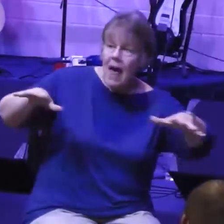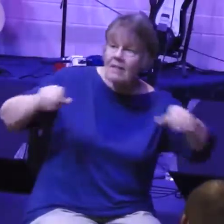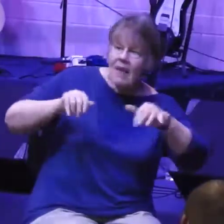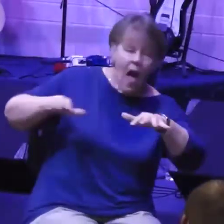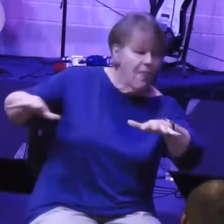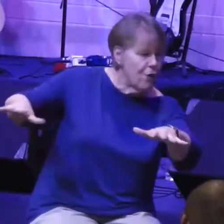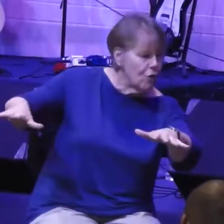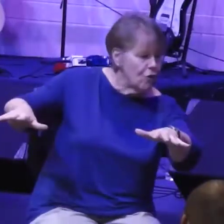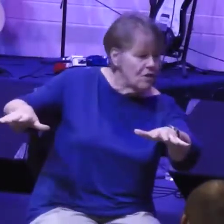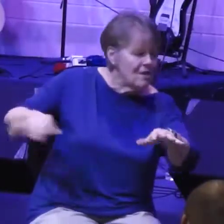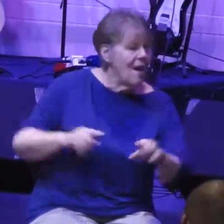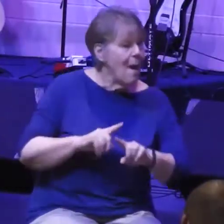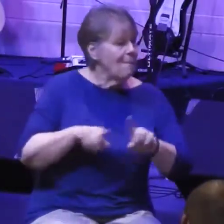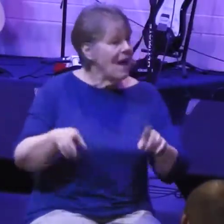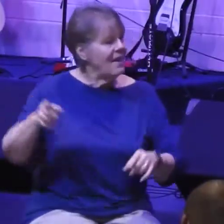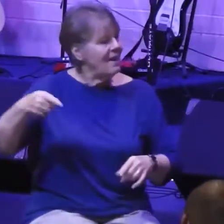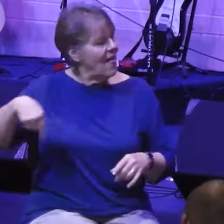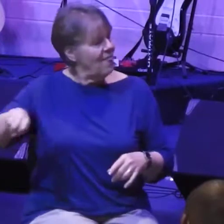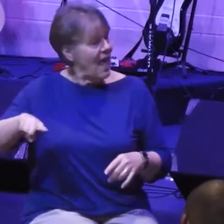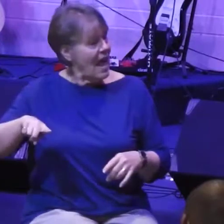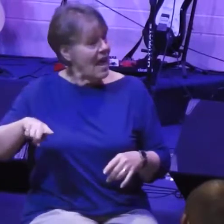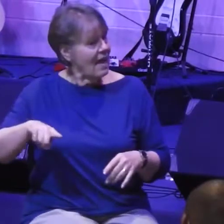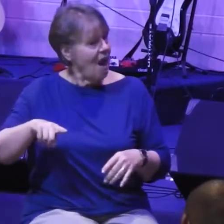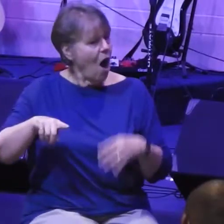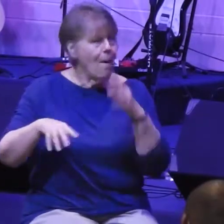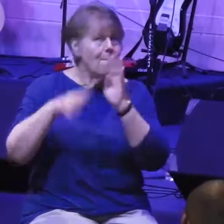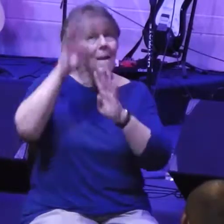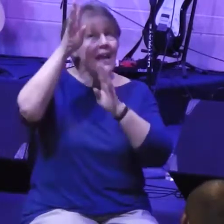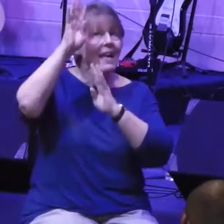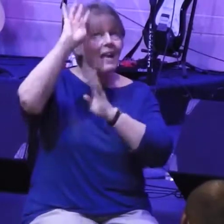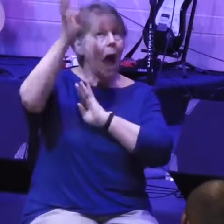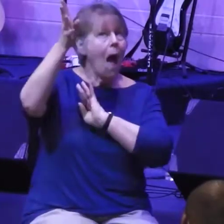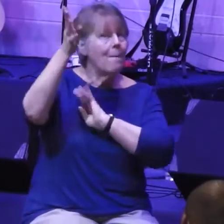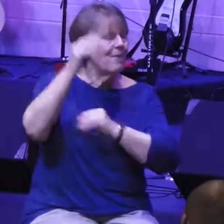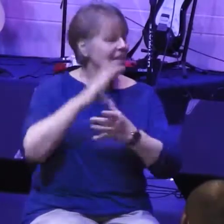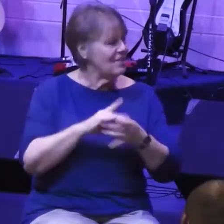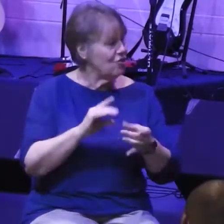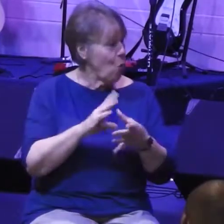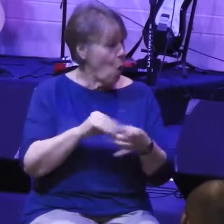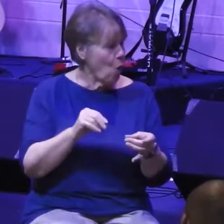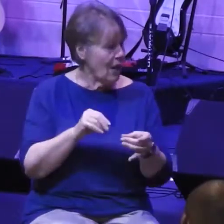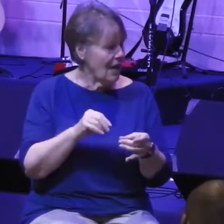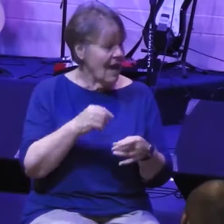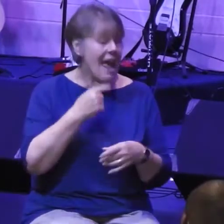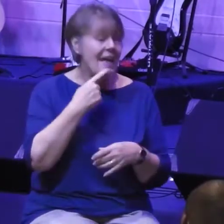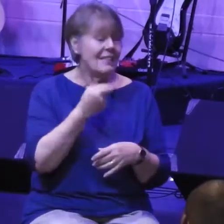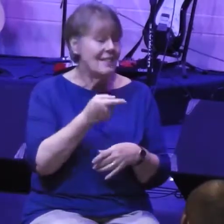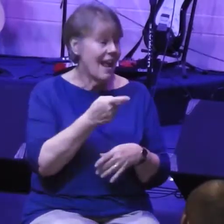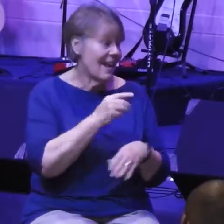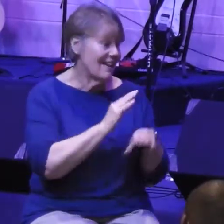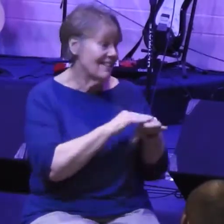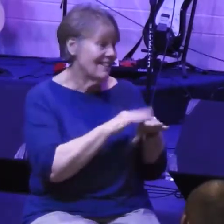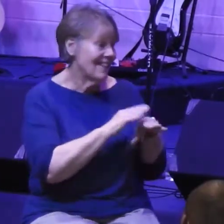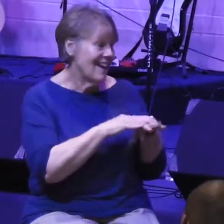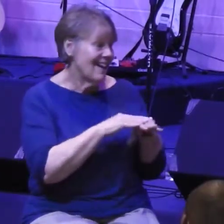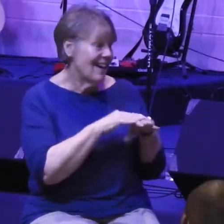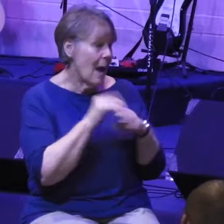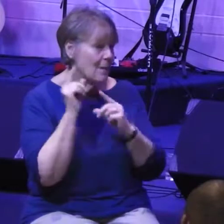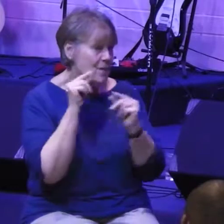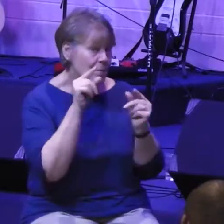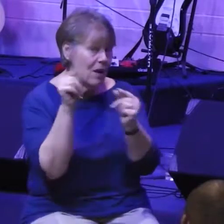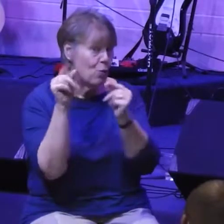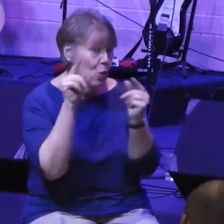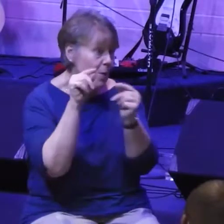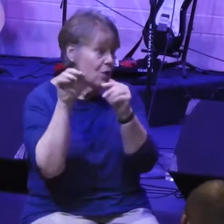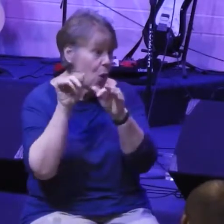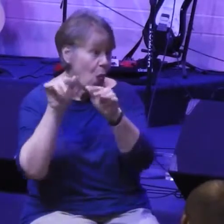But Sanballat is making up this story and being like, hey, I'm going to spread rumors about how you're trying to